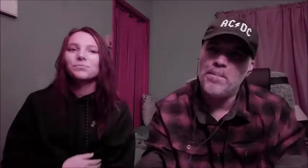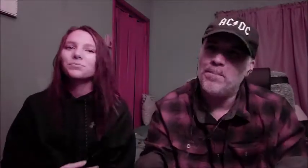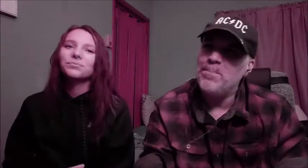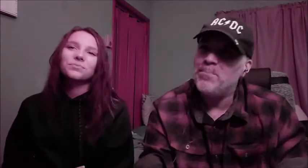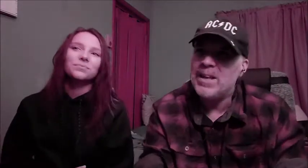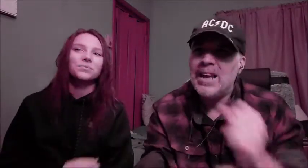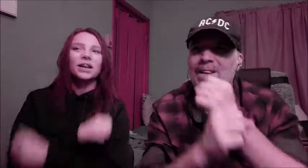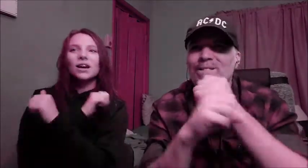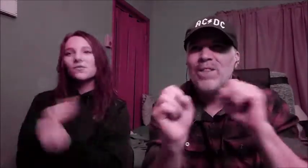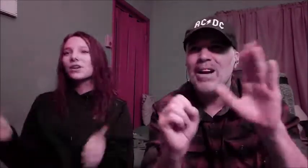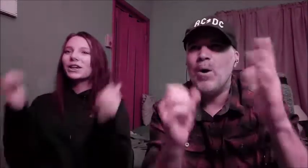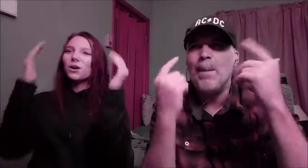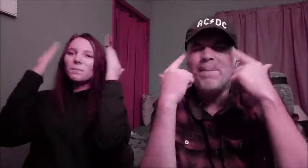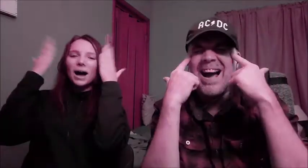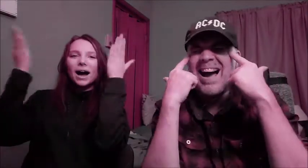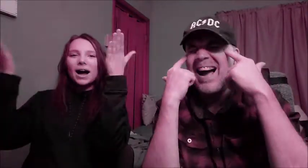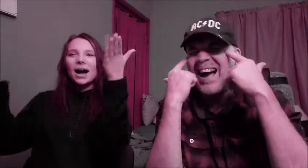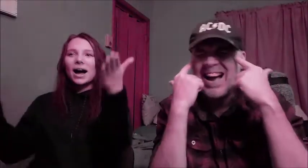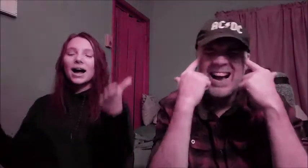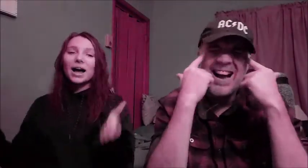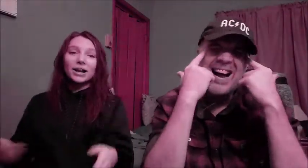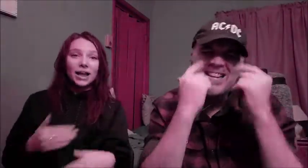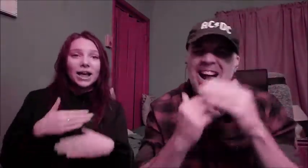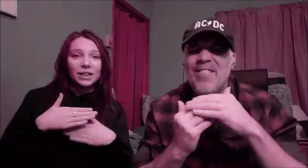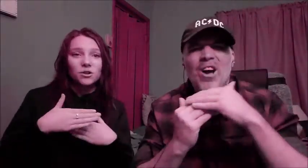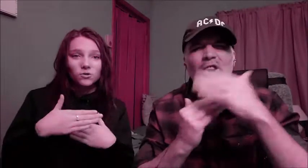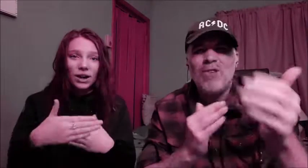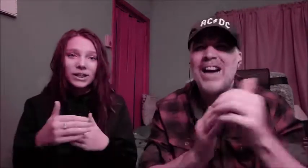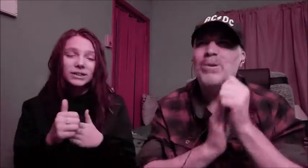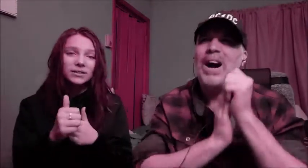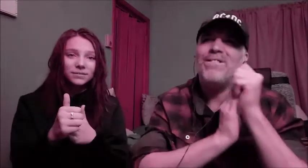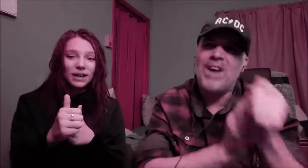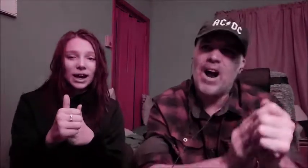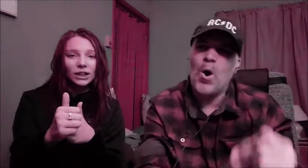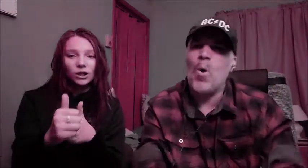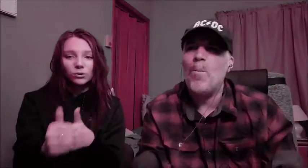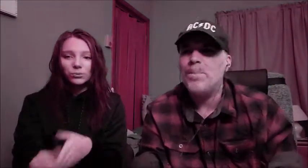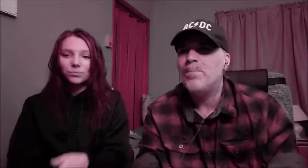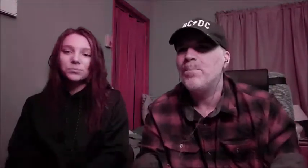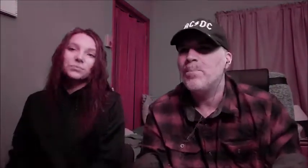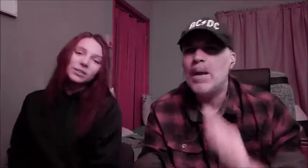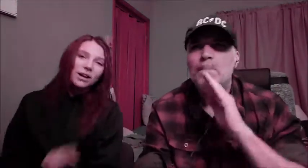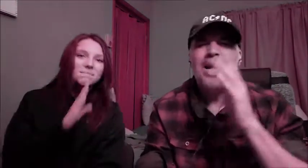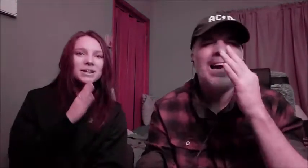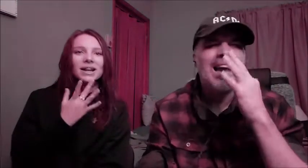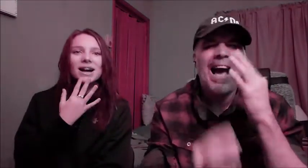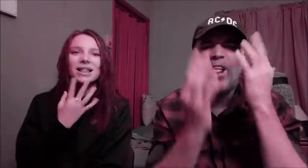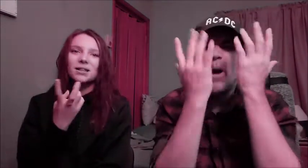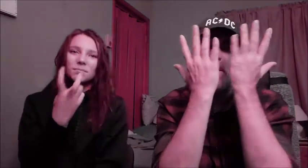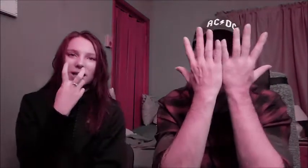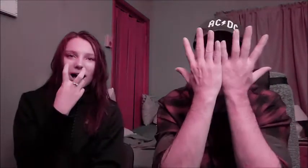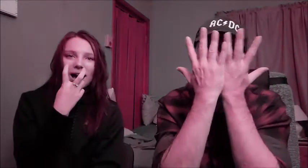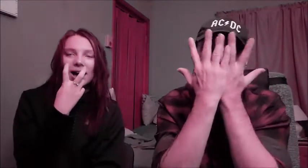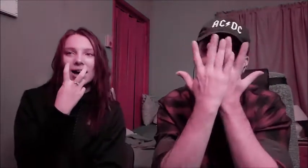Free your mind and the rest will follow Be colorblind,